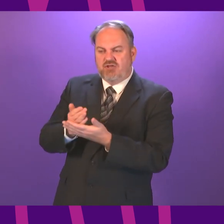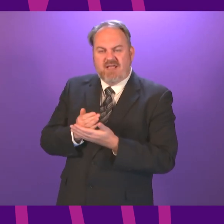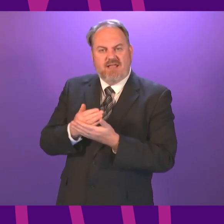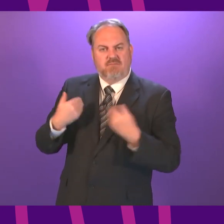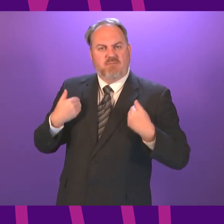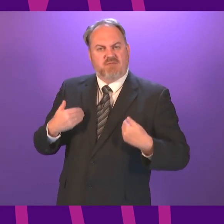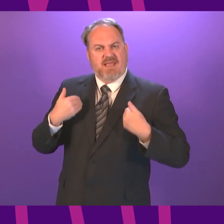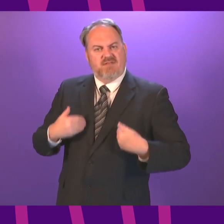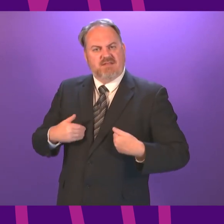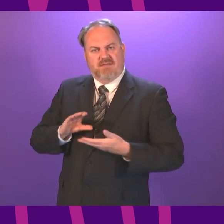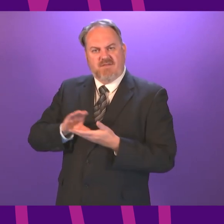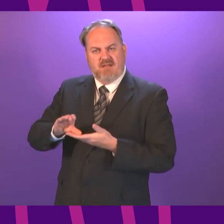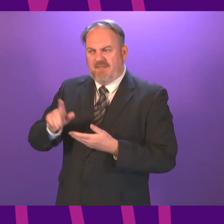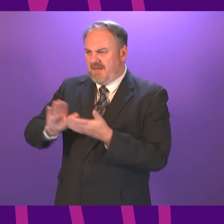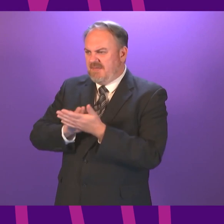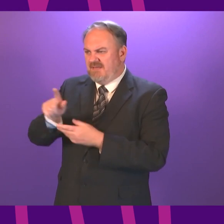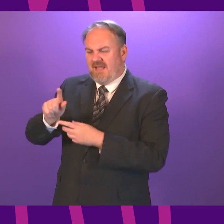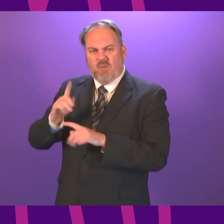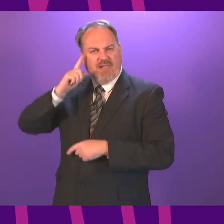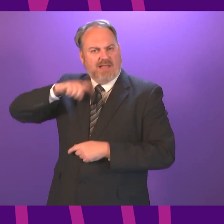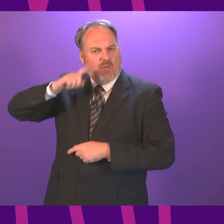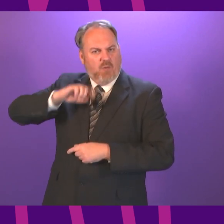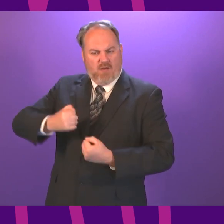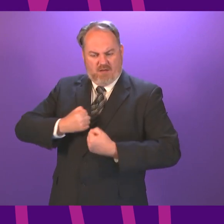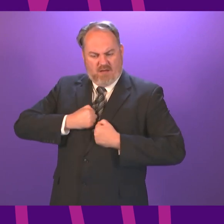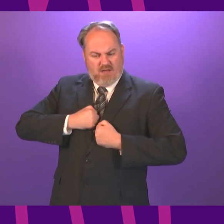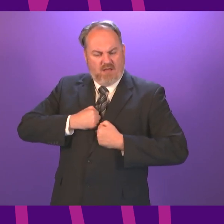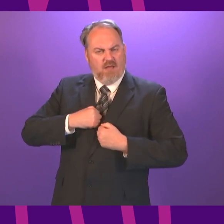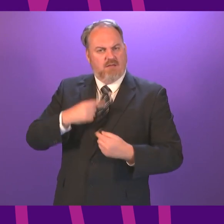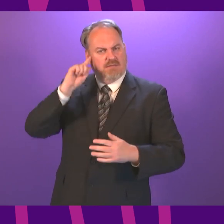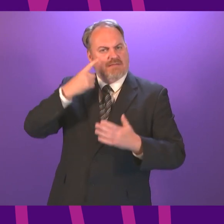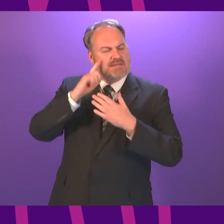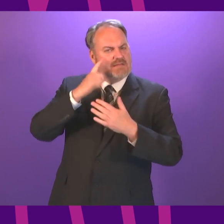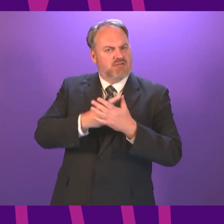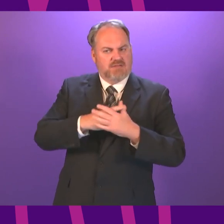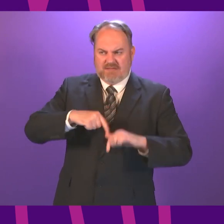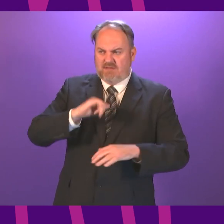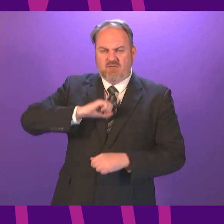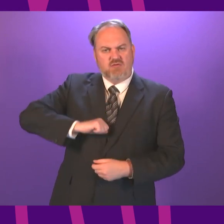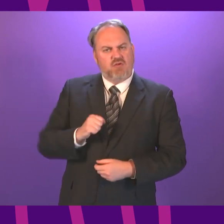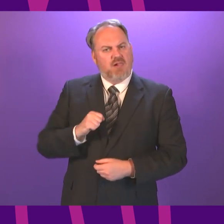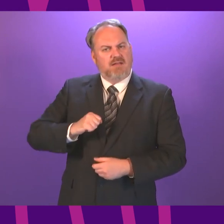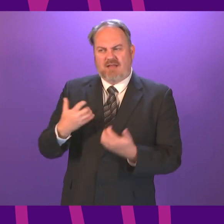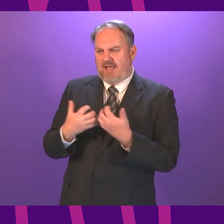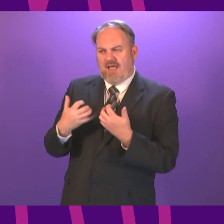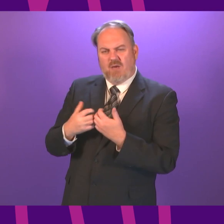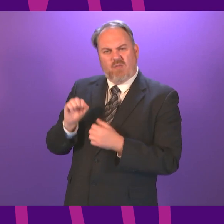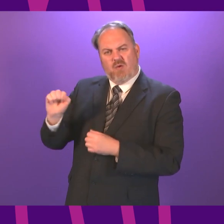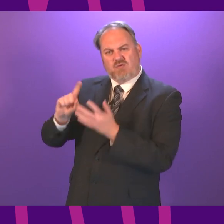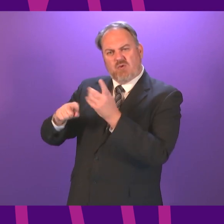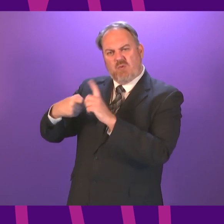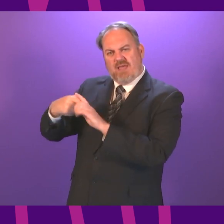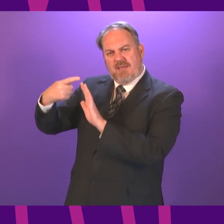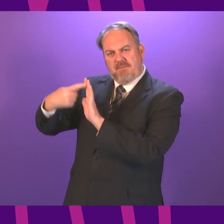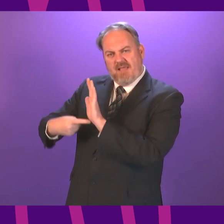undermine the powers of our Scottish Parliament who are set out in the Scotland Act given this, can the First Minister outline how these UK bills